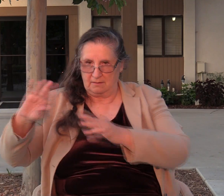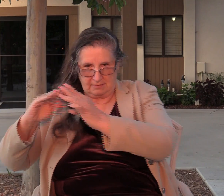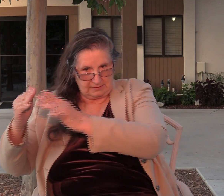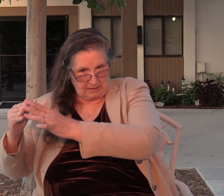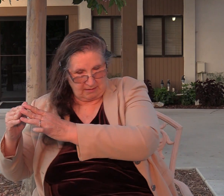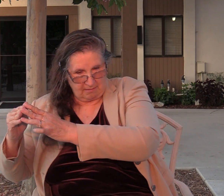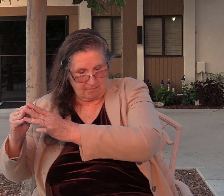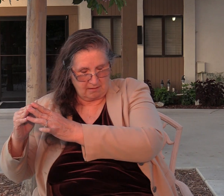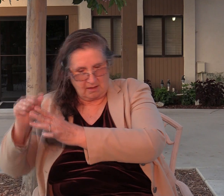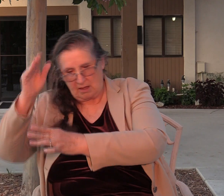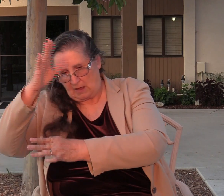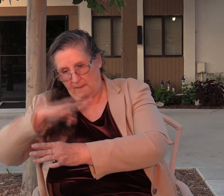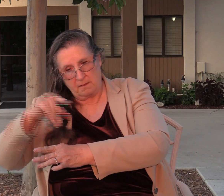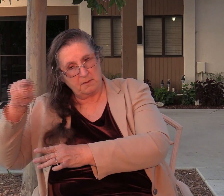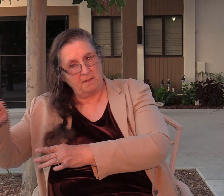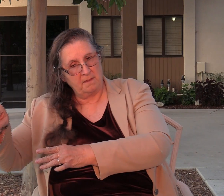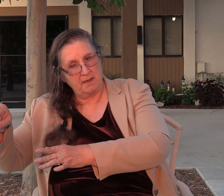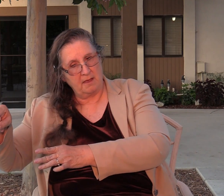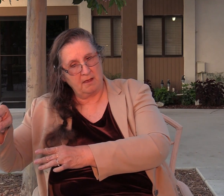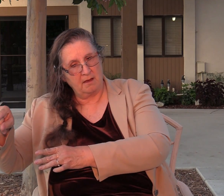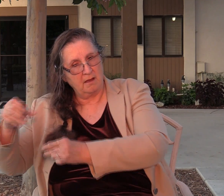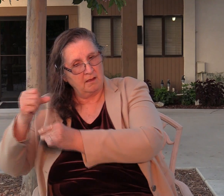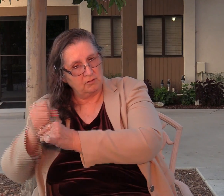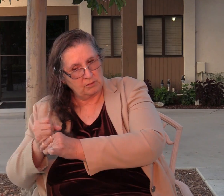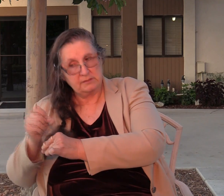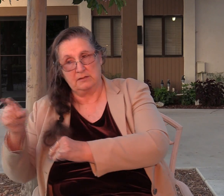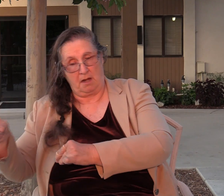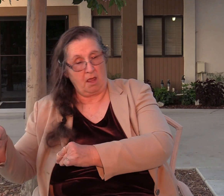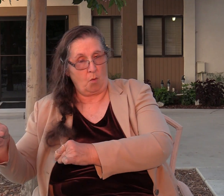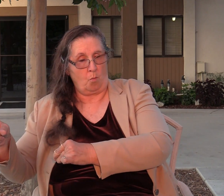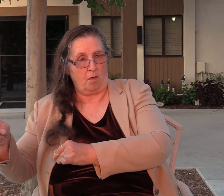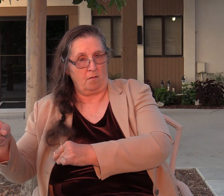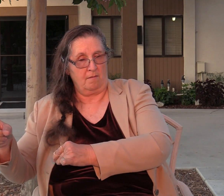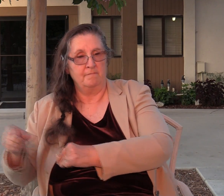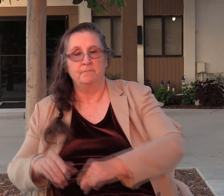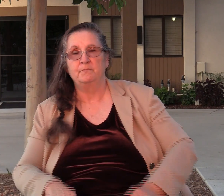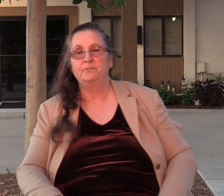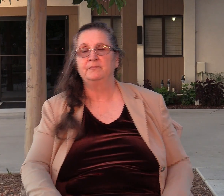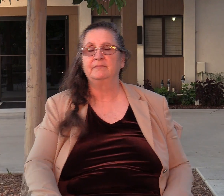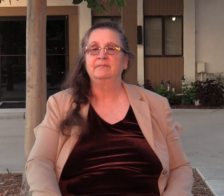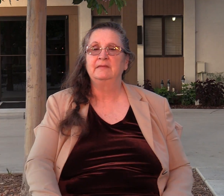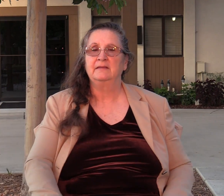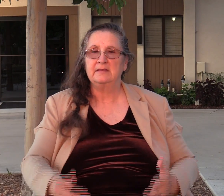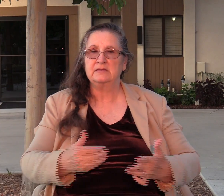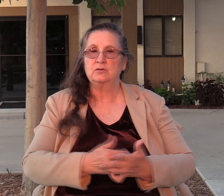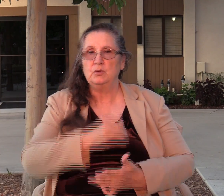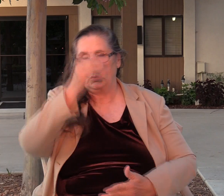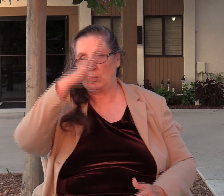the men of Shechem put their confidence in him and that was a mistake.